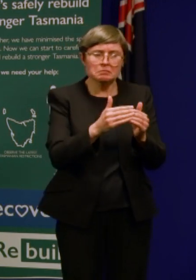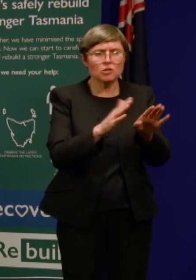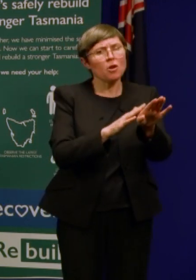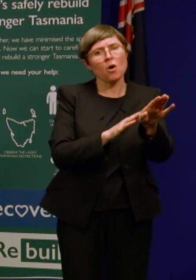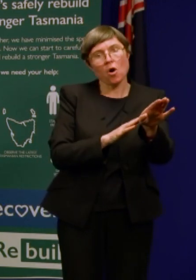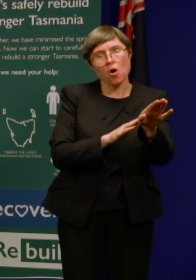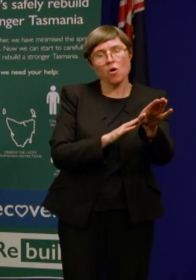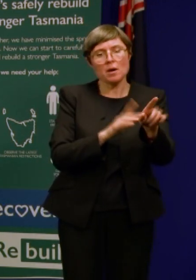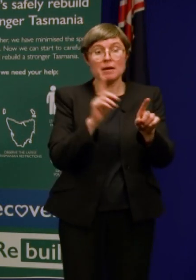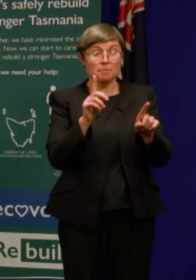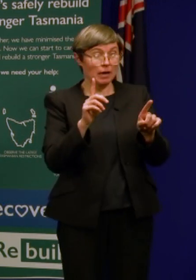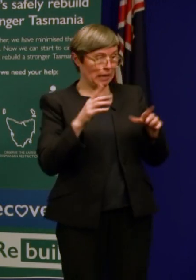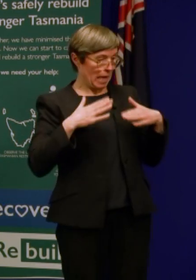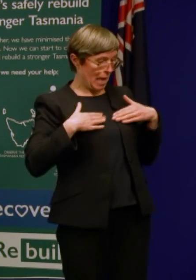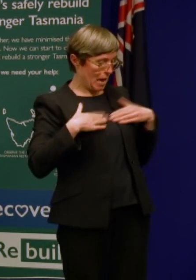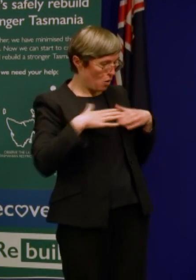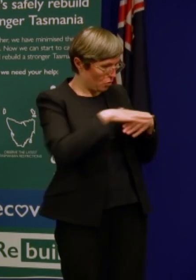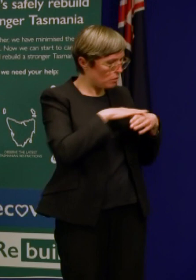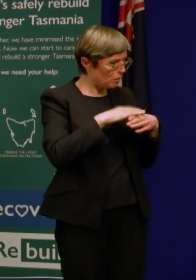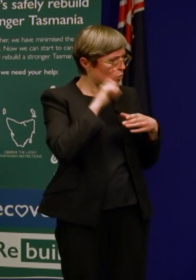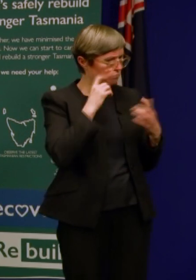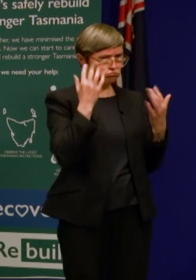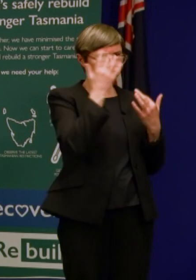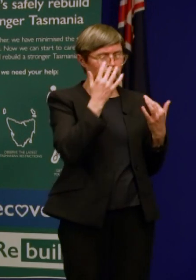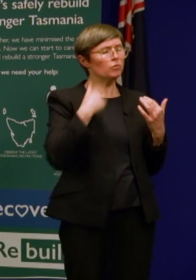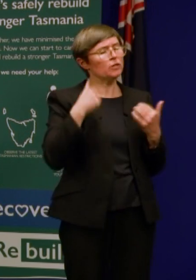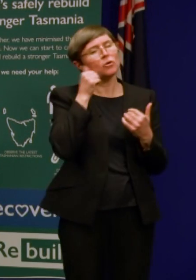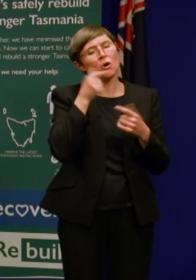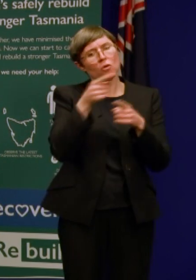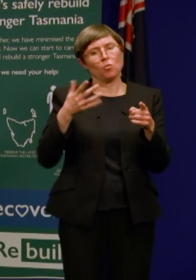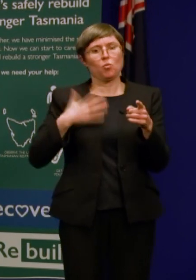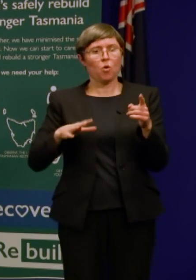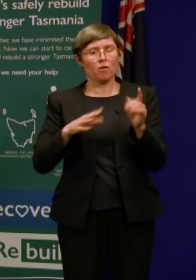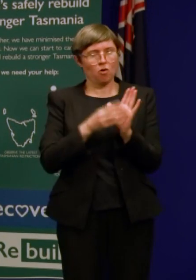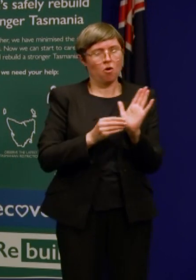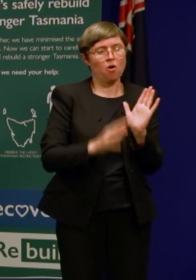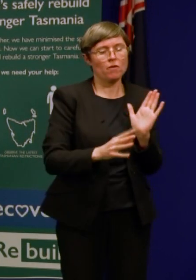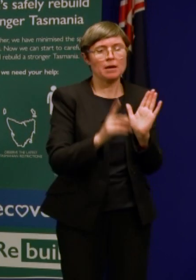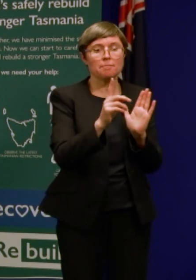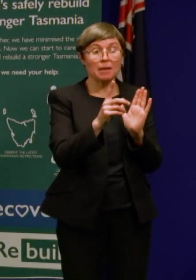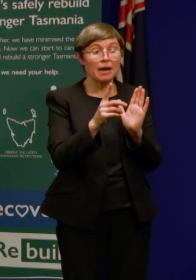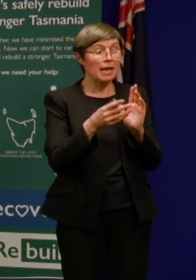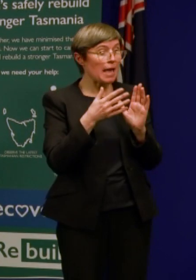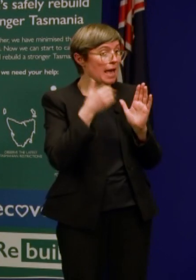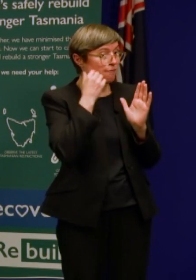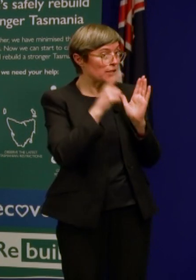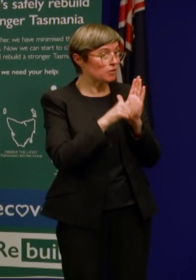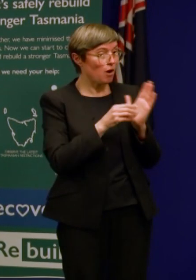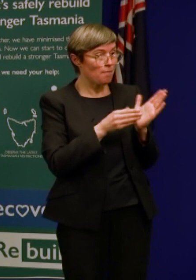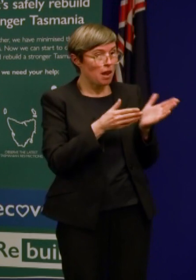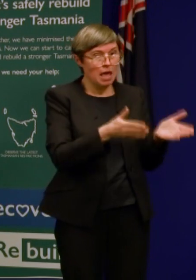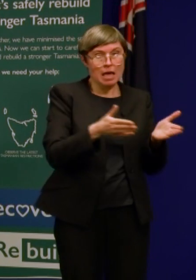public health we're not looking at whether it can be done we know people want to get back to normal but there's risk as you further relax.